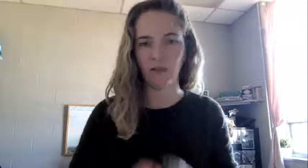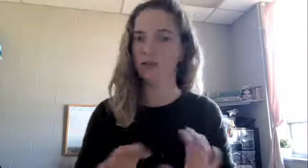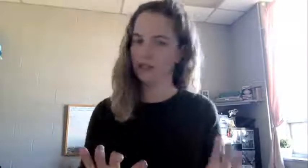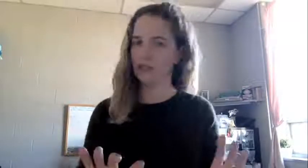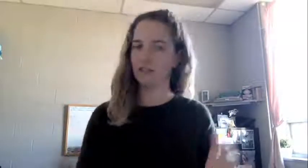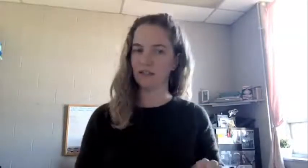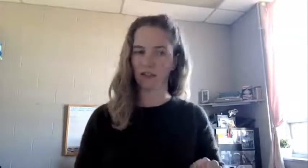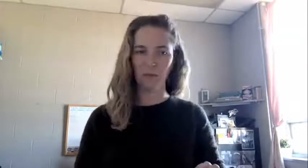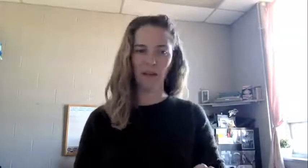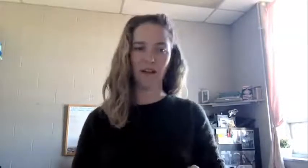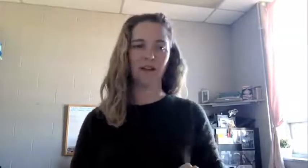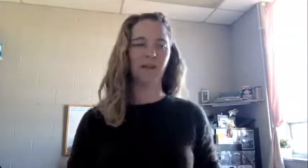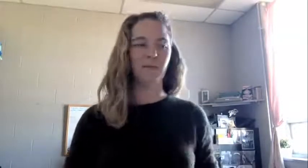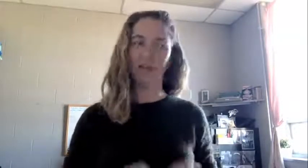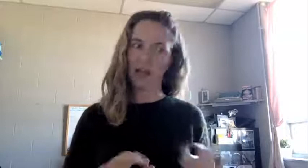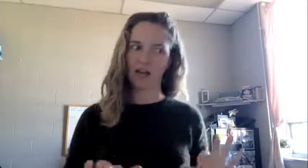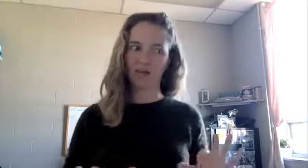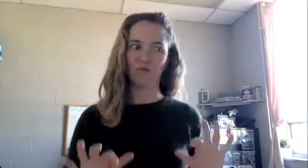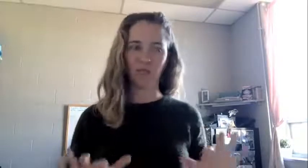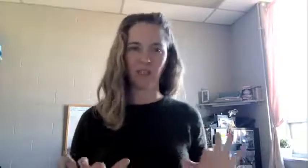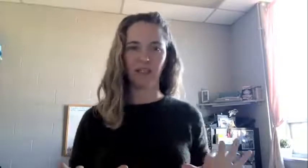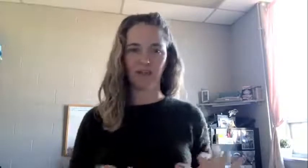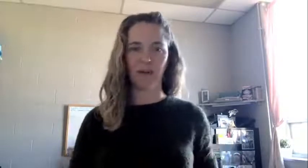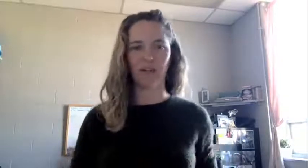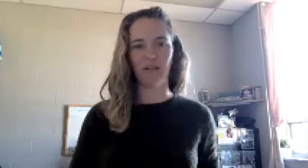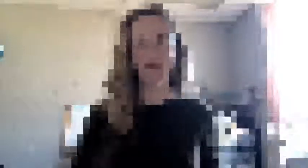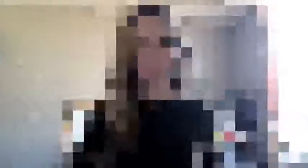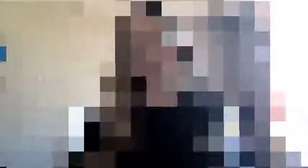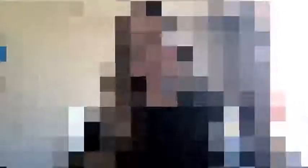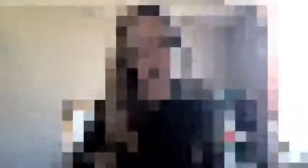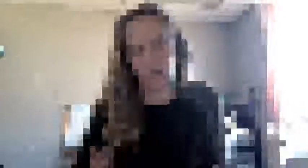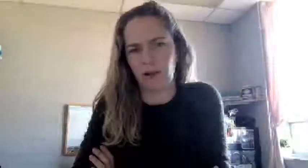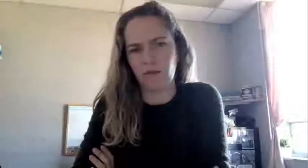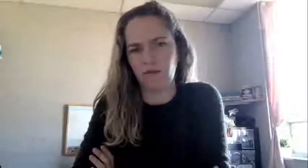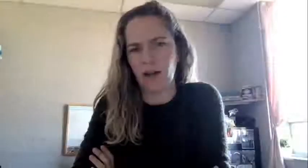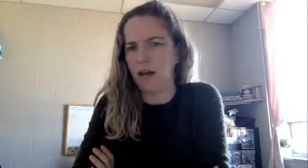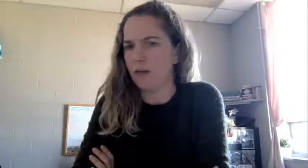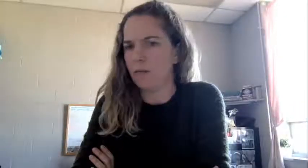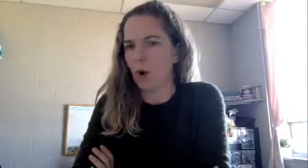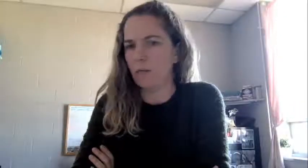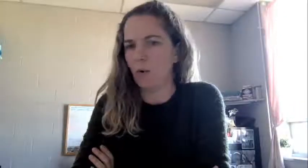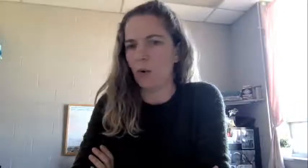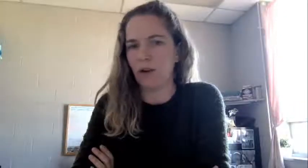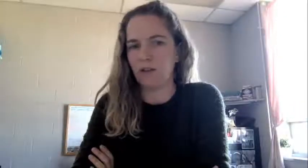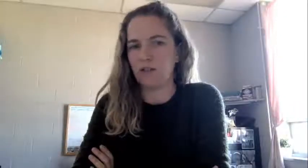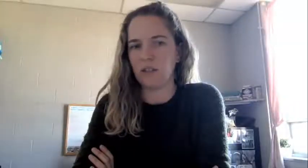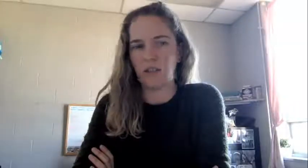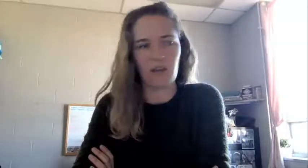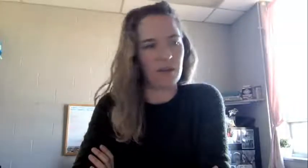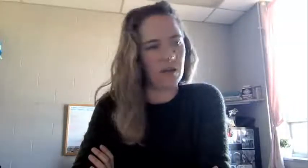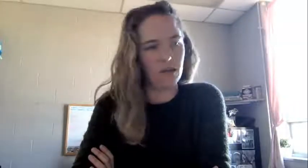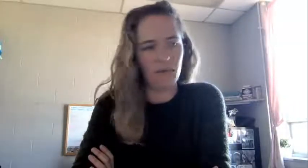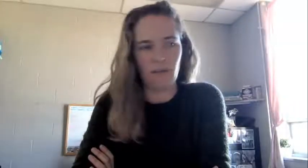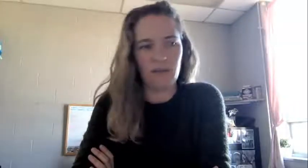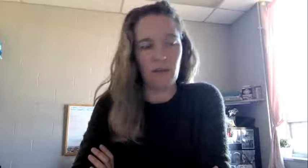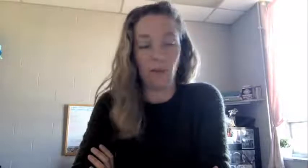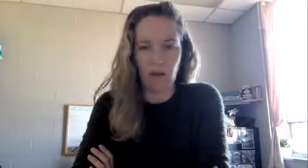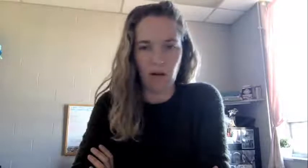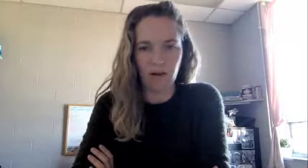looked into study abroad, but that just really cemented it for me. So I wish I would have had a more, just like, something that my mom always